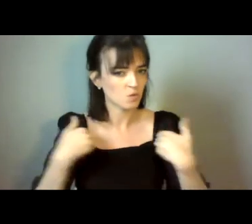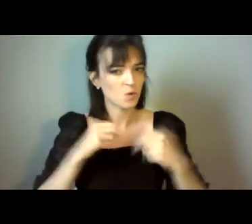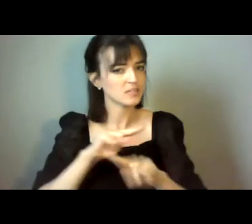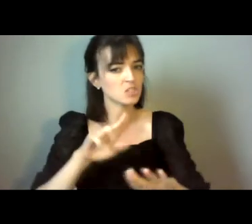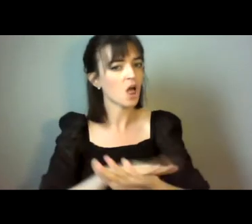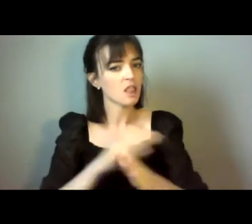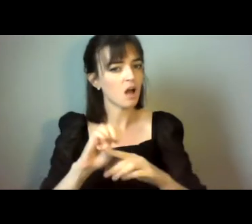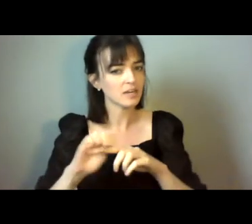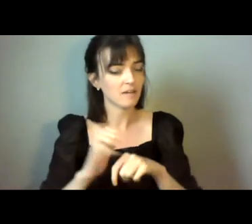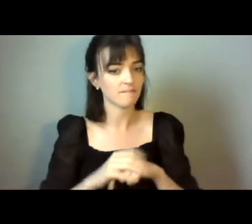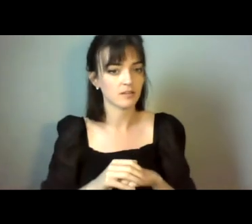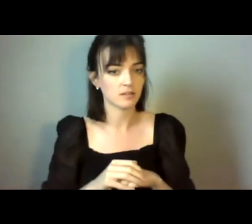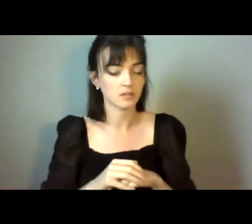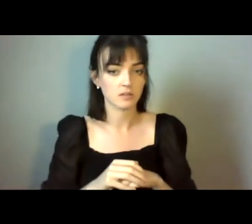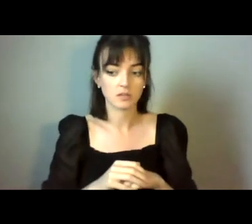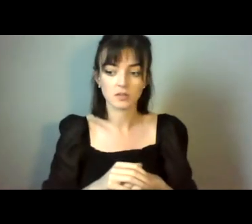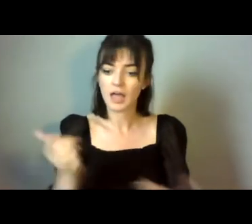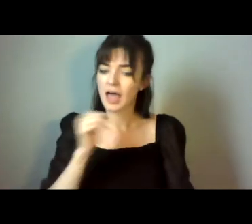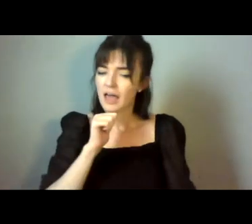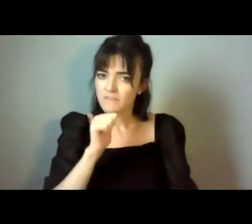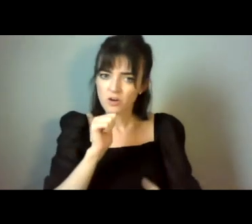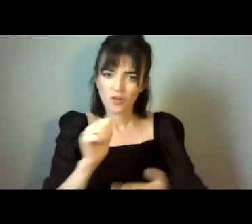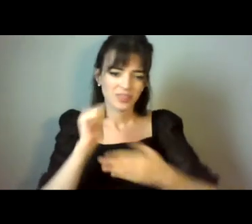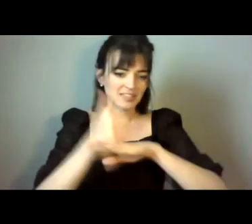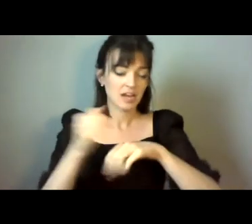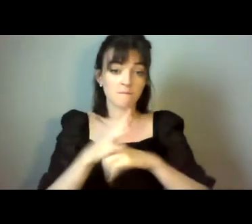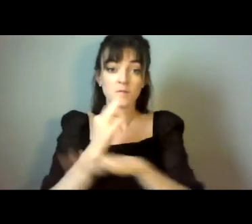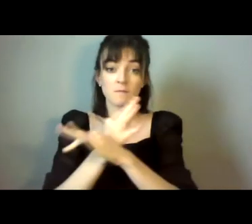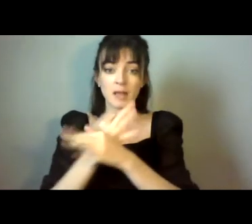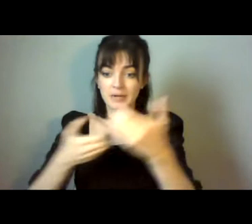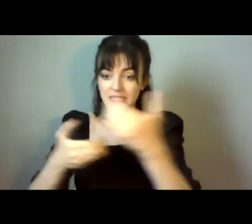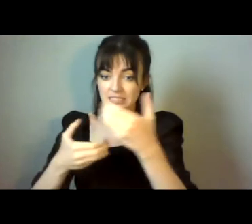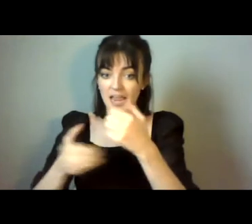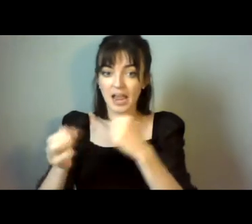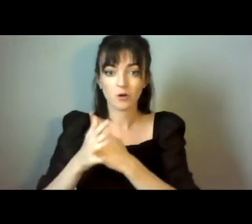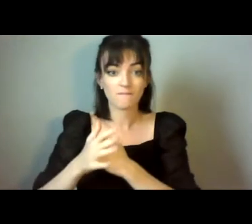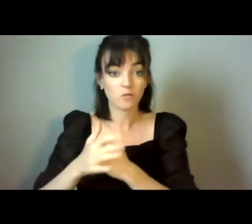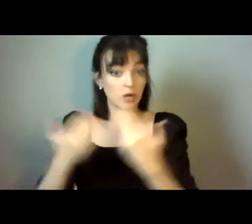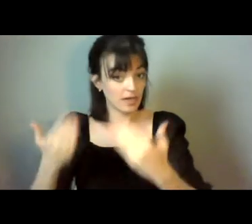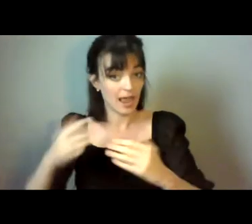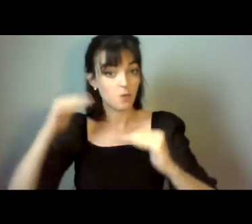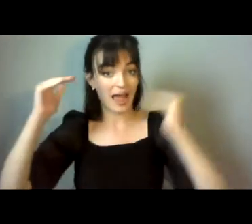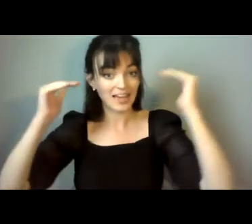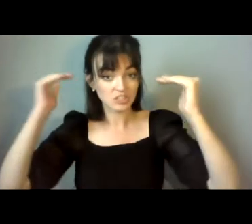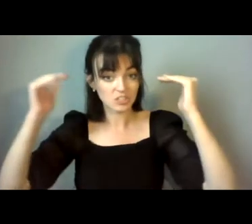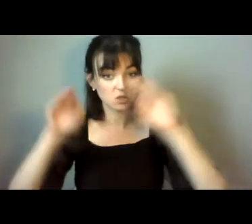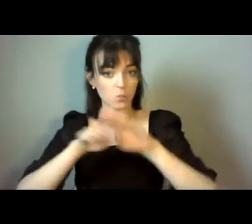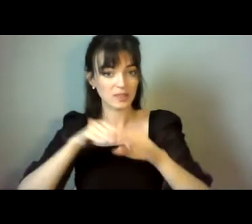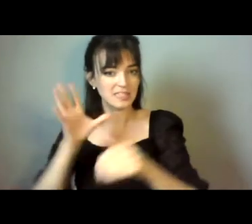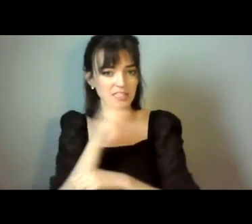There's absolutely no provision for families who've been caring for what are now adults with profound disabilities for all of their lives.